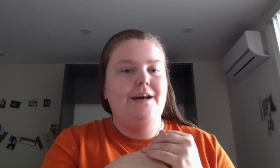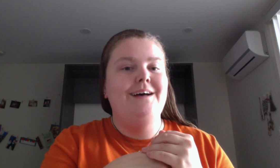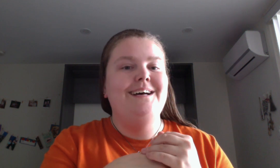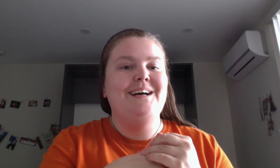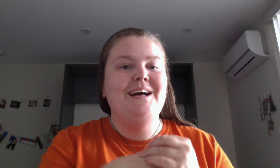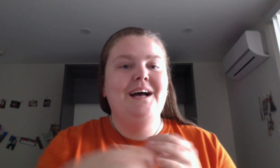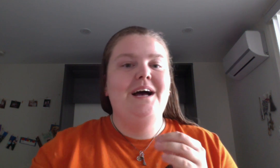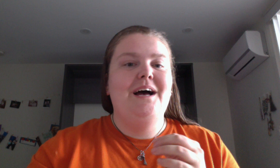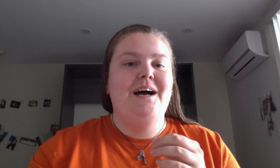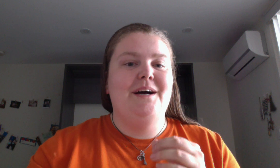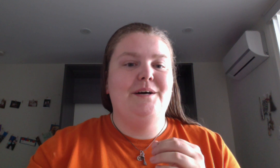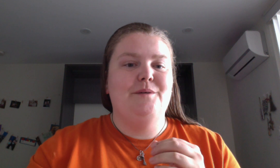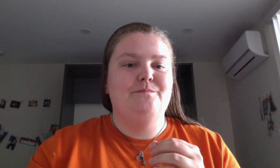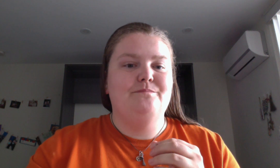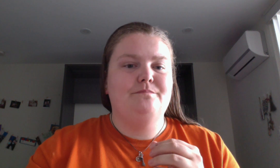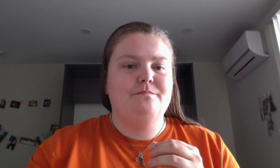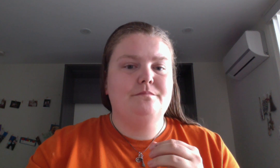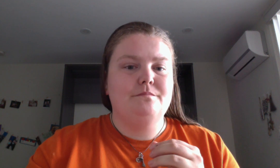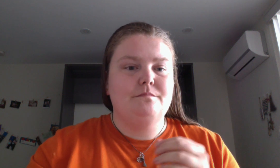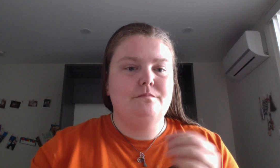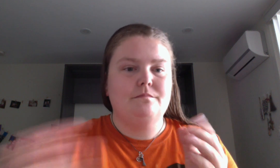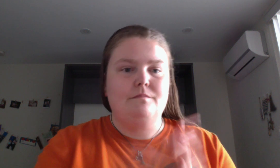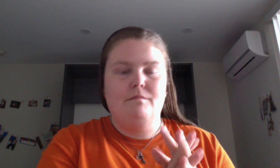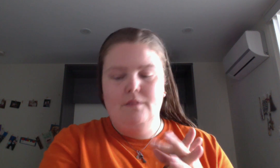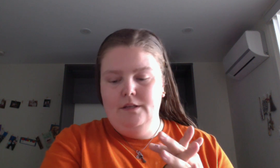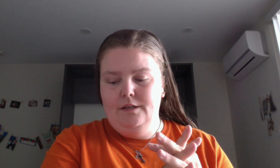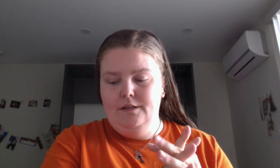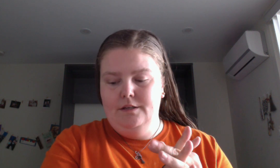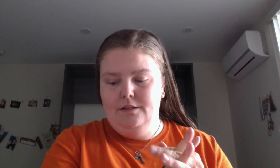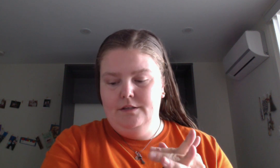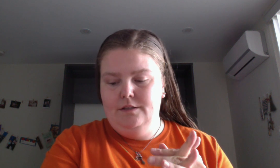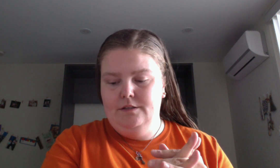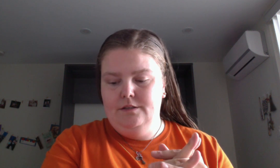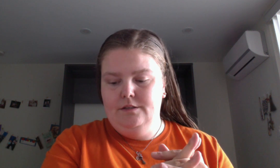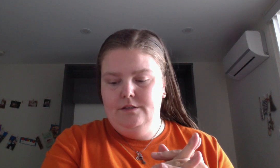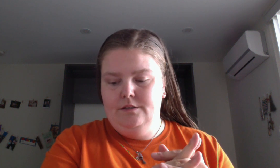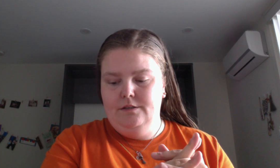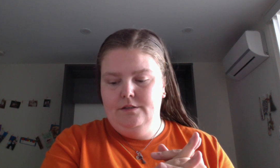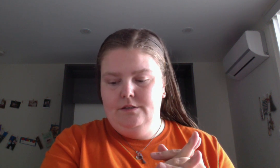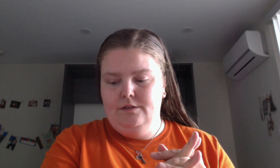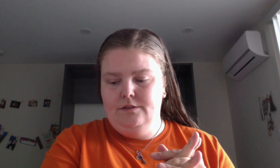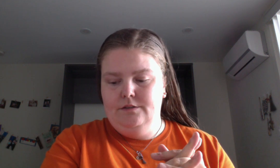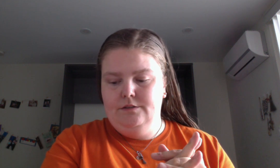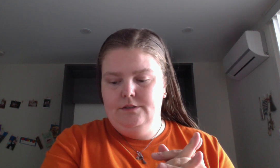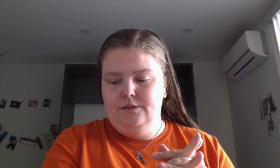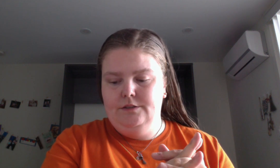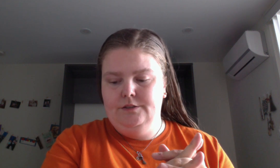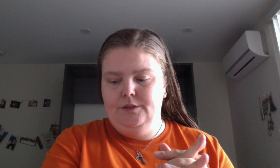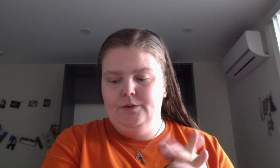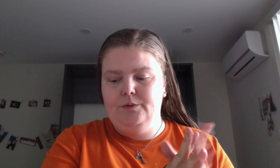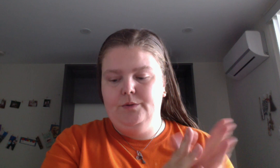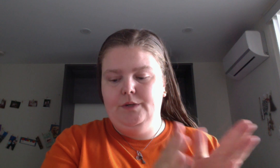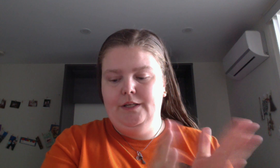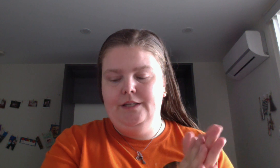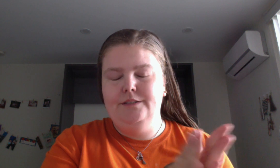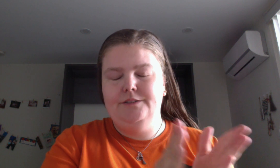so it is